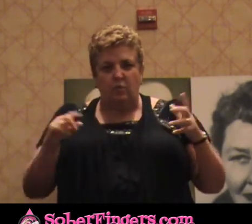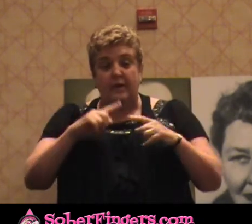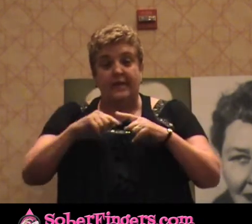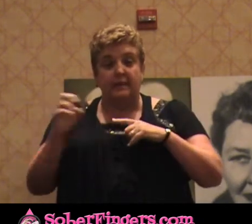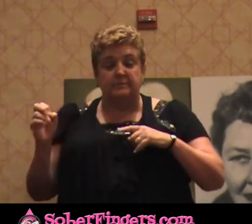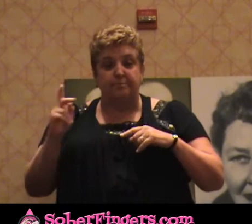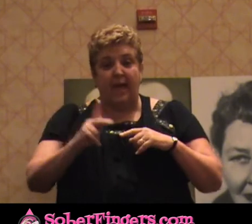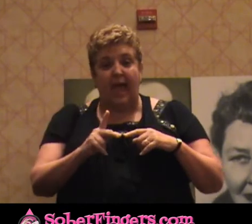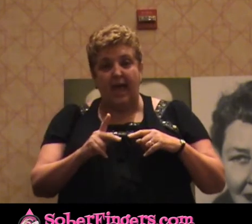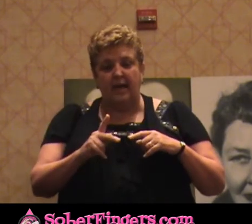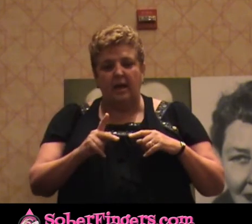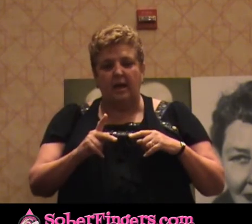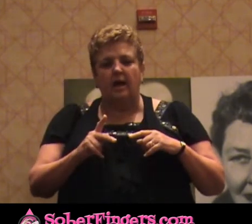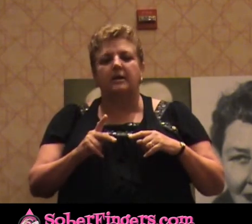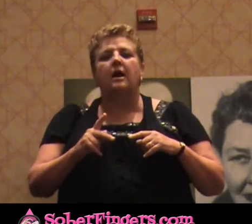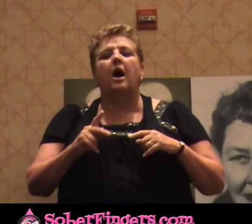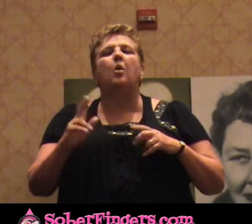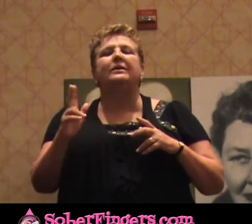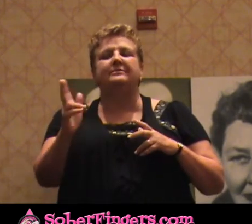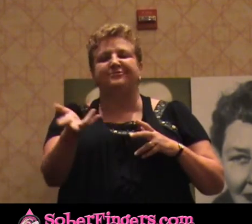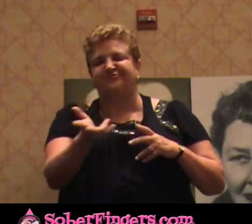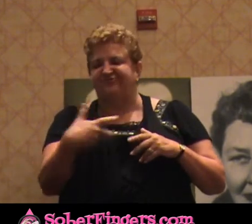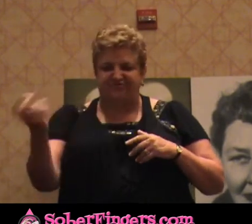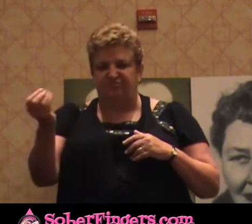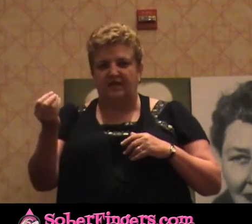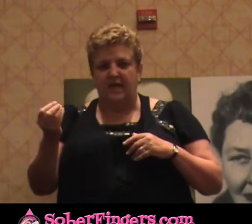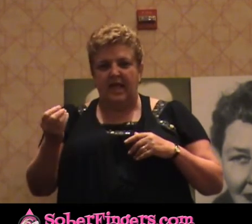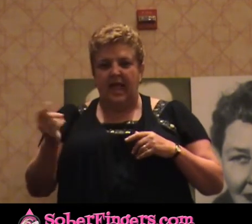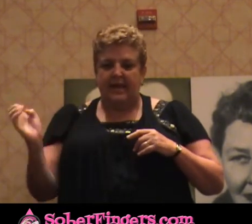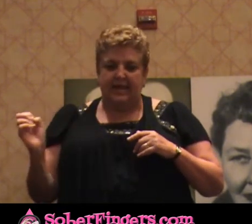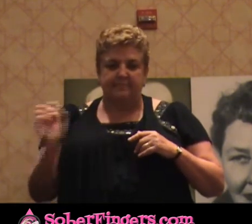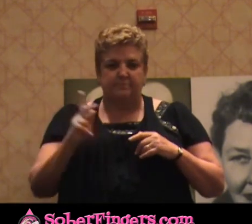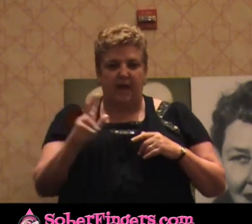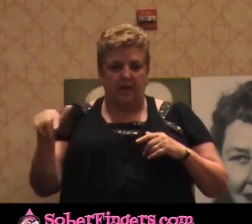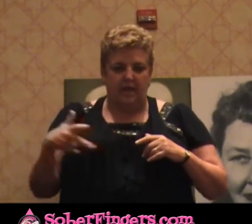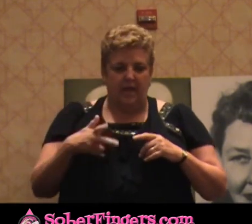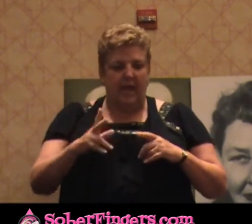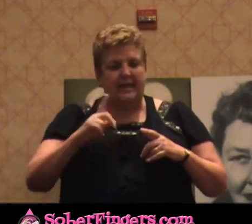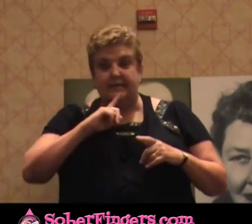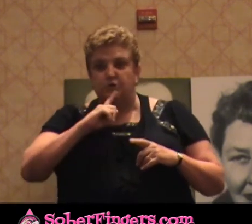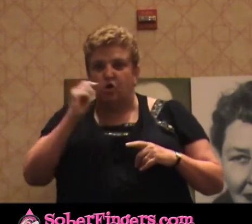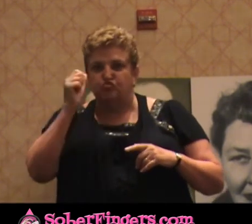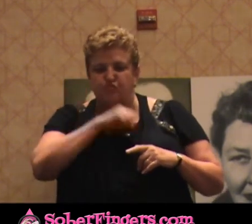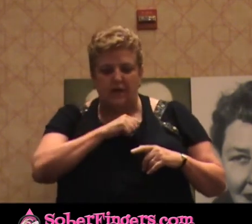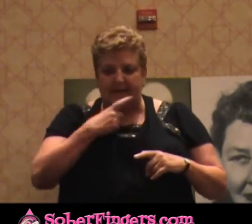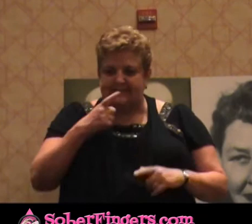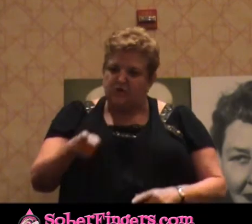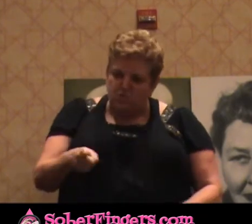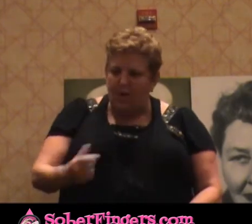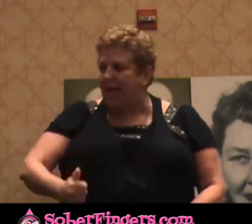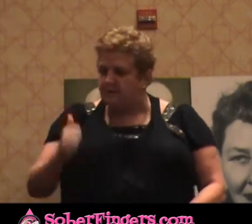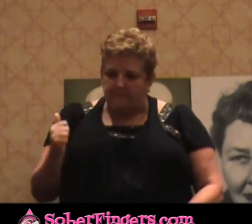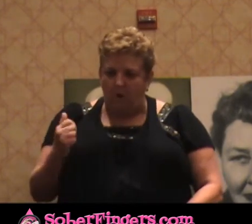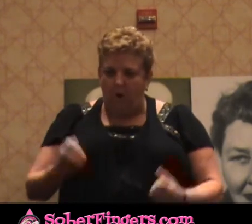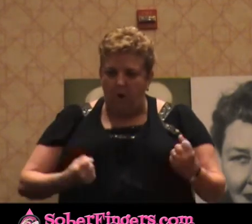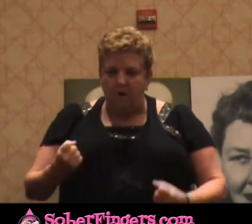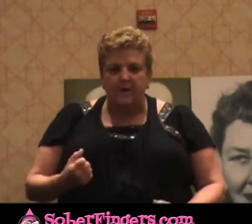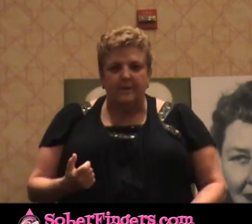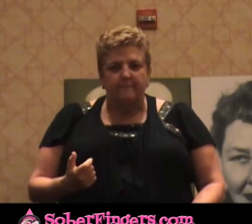pulls into the driveway. And I tell him get out of the car. And he is so drunk. And I say get out of the car. And all the neighbors are looking